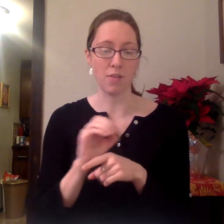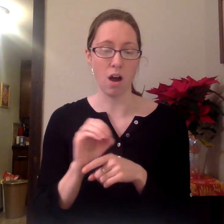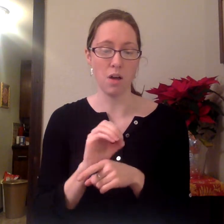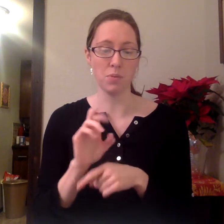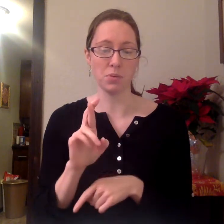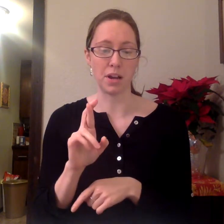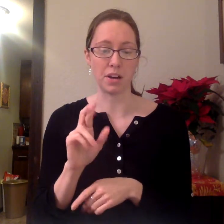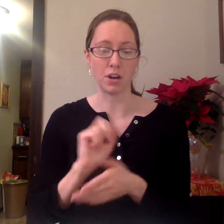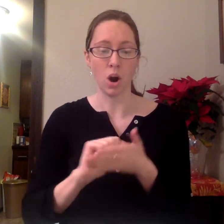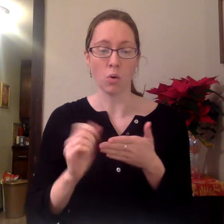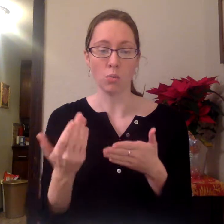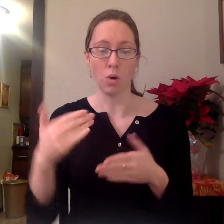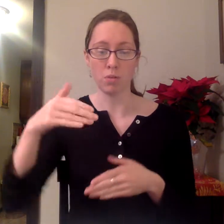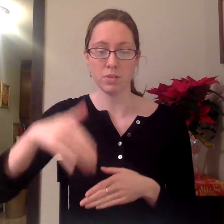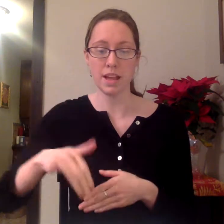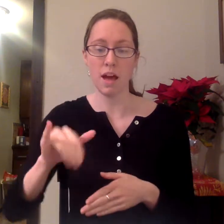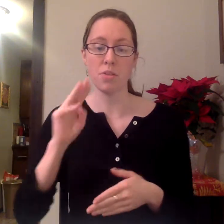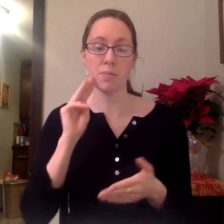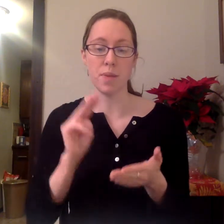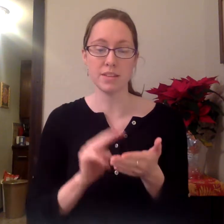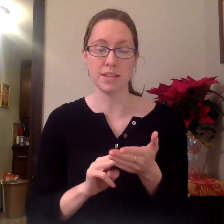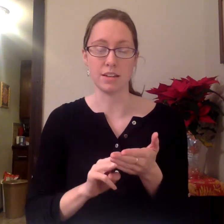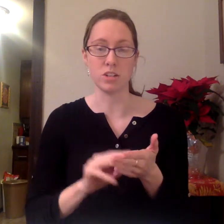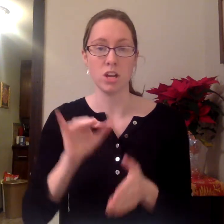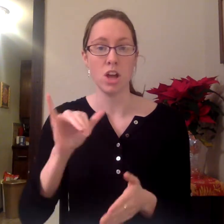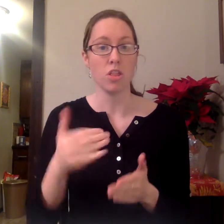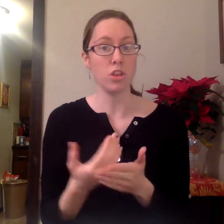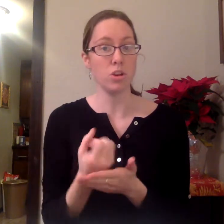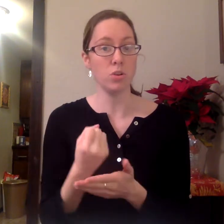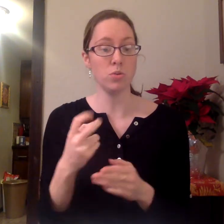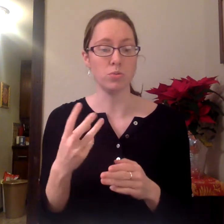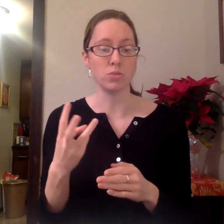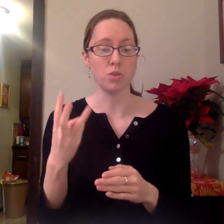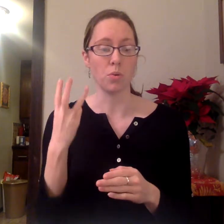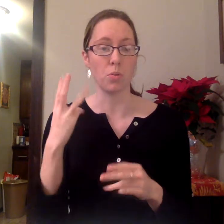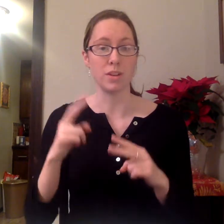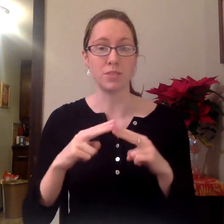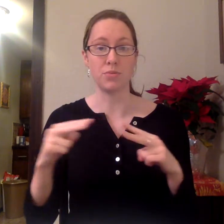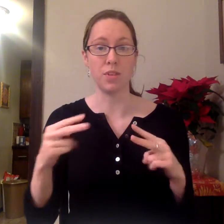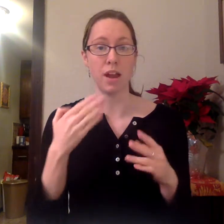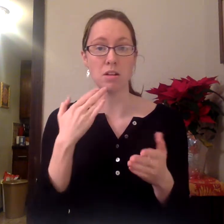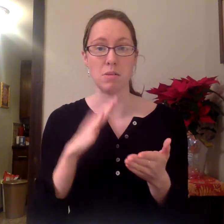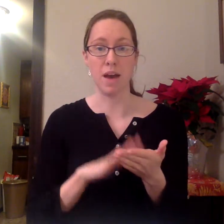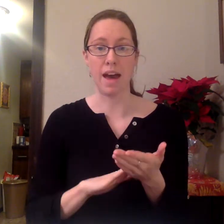operator wrote down the message. The news was very bad.